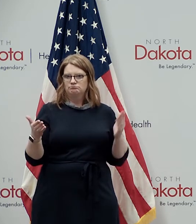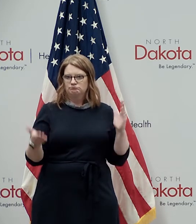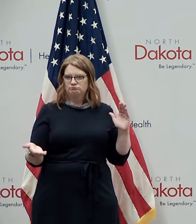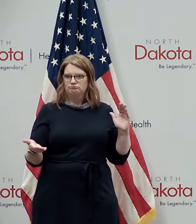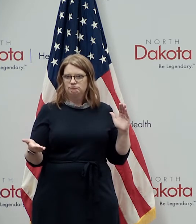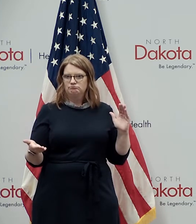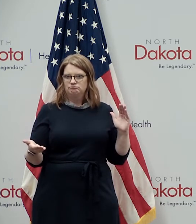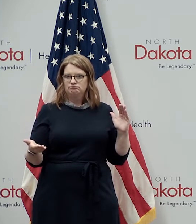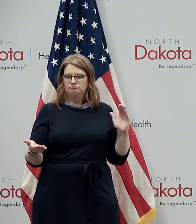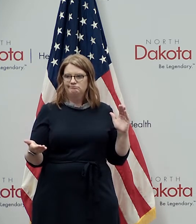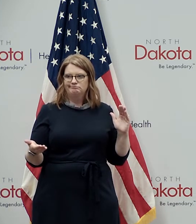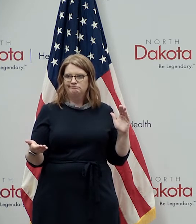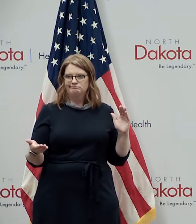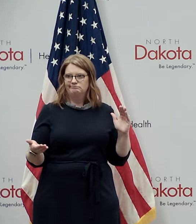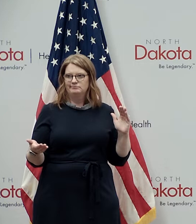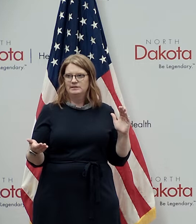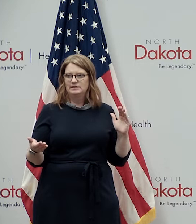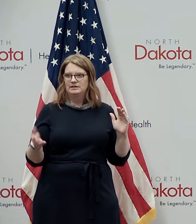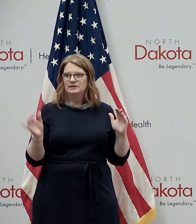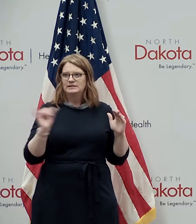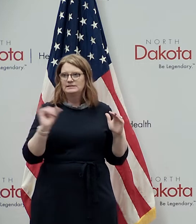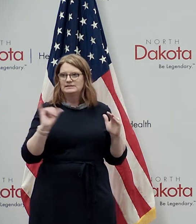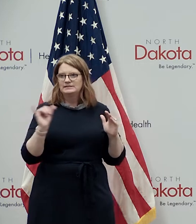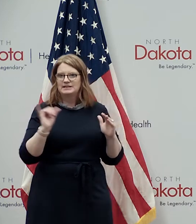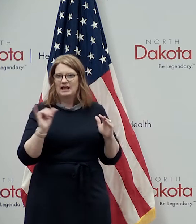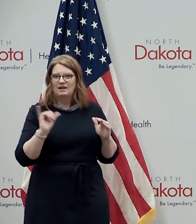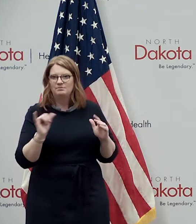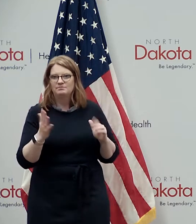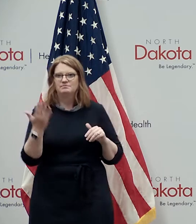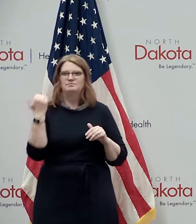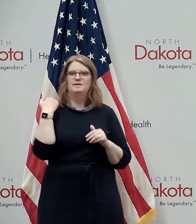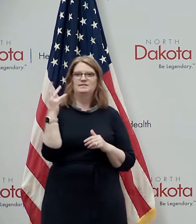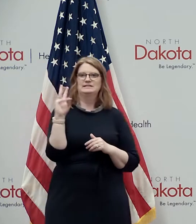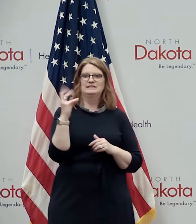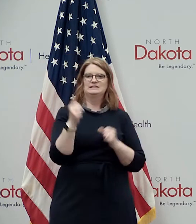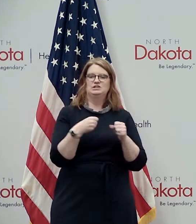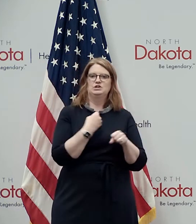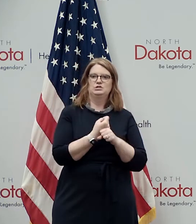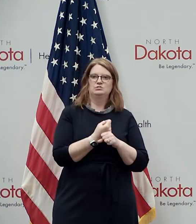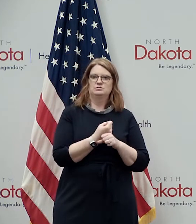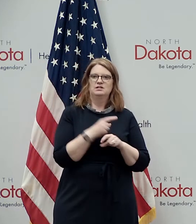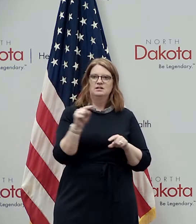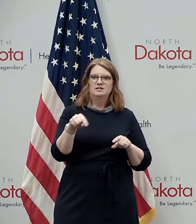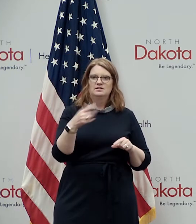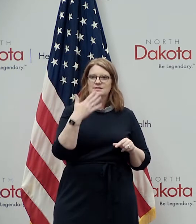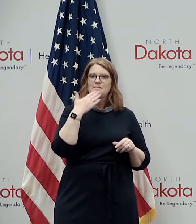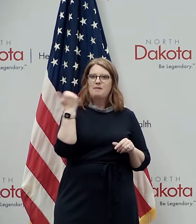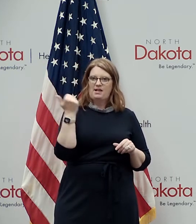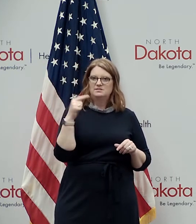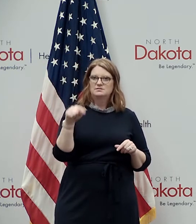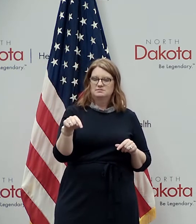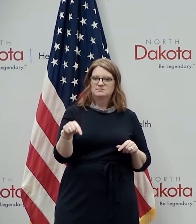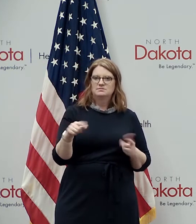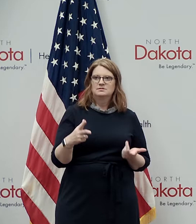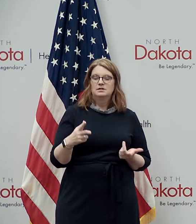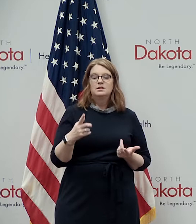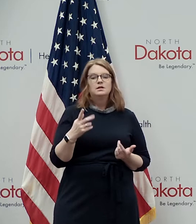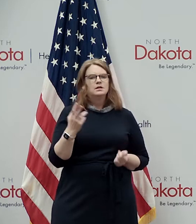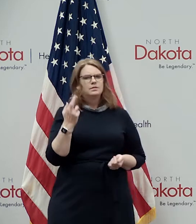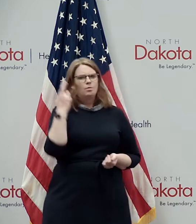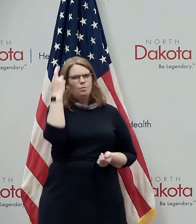as we've had in the same time period for the previous six years and i think a big reason is